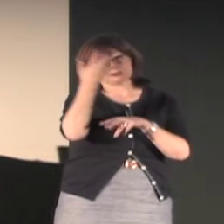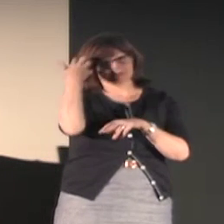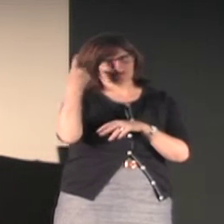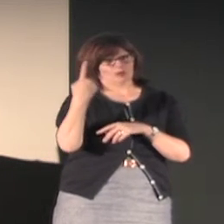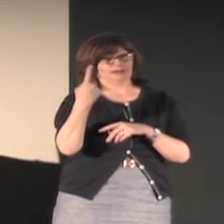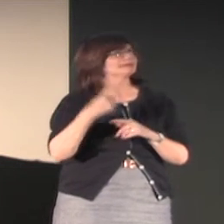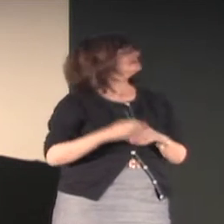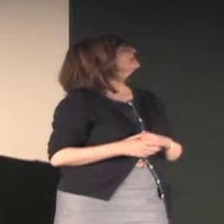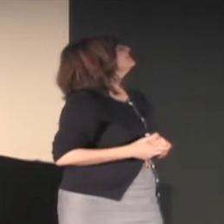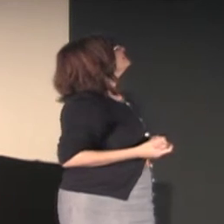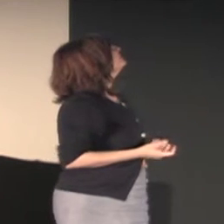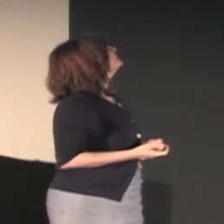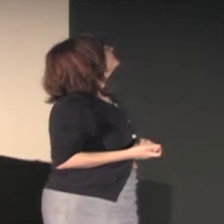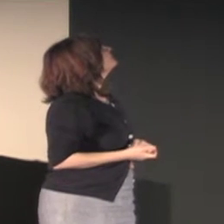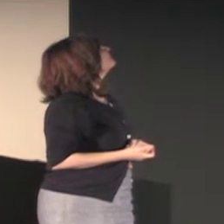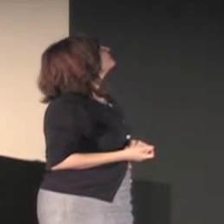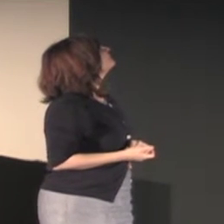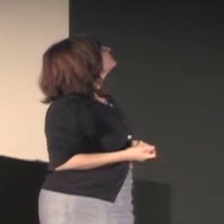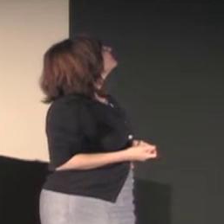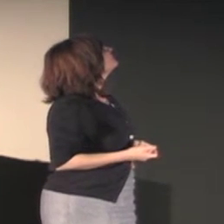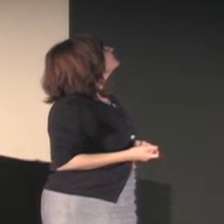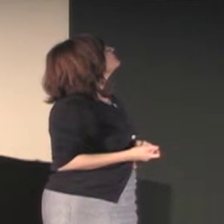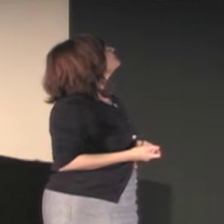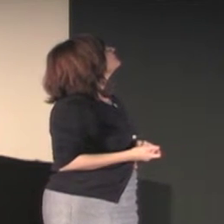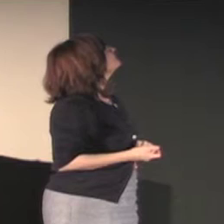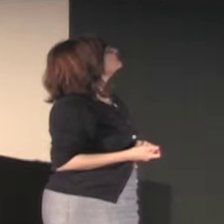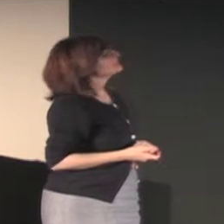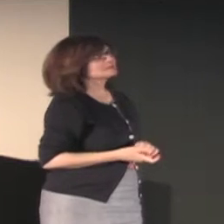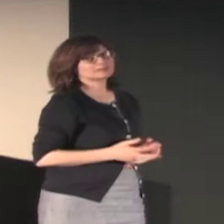one person does use the open hand shape